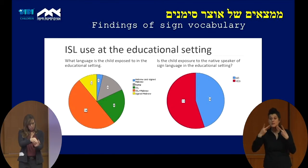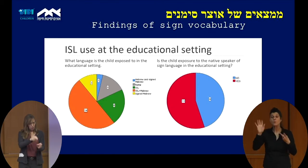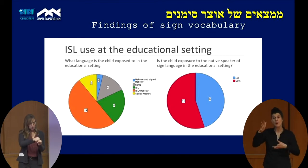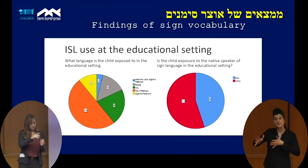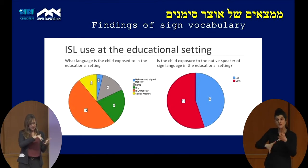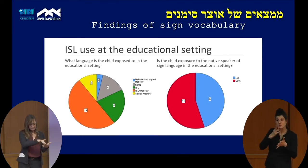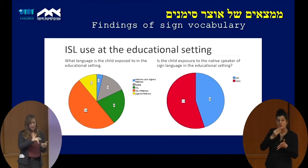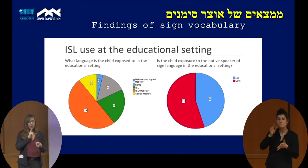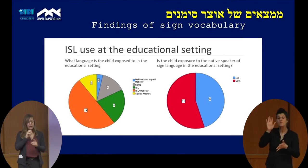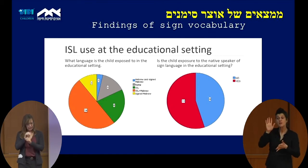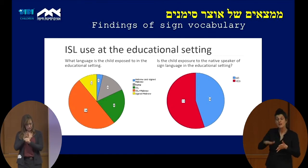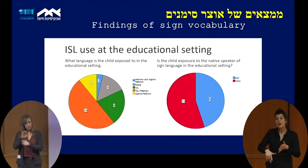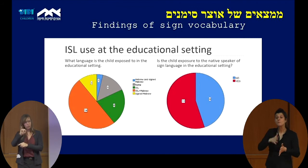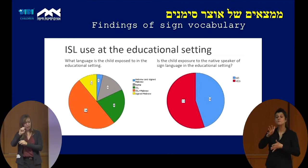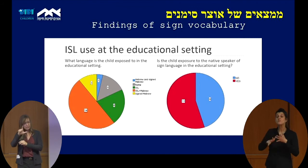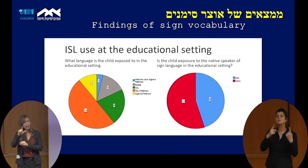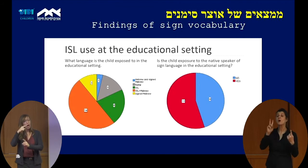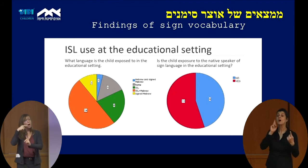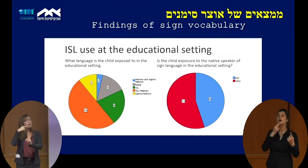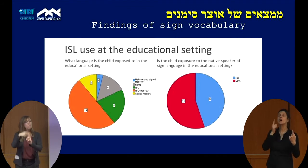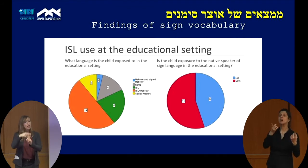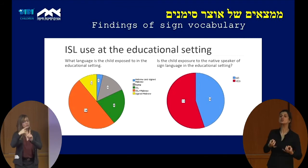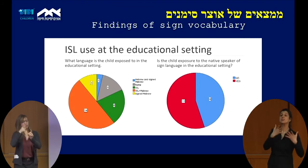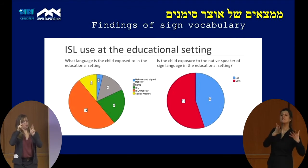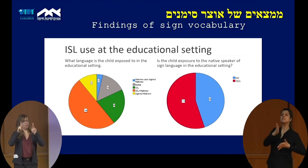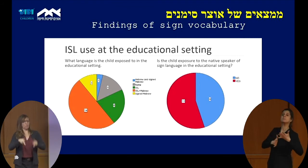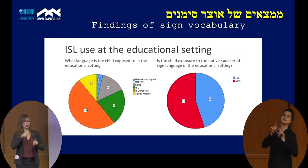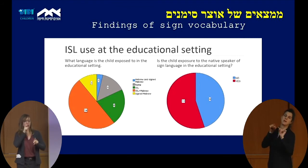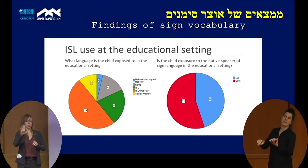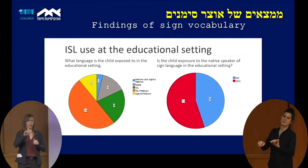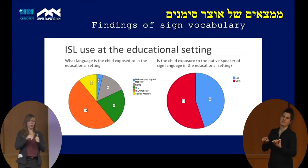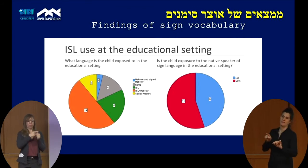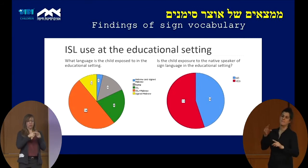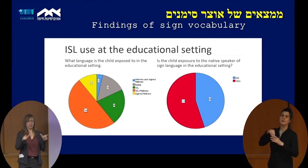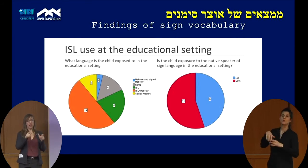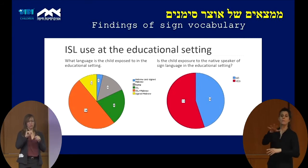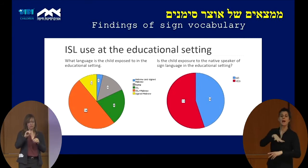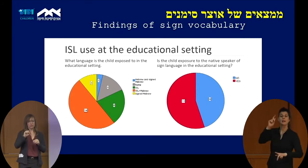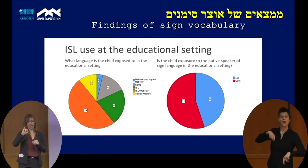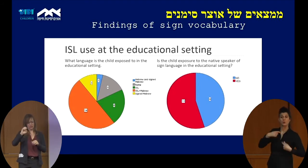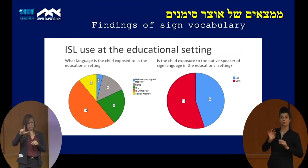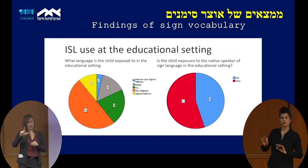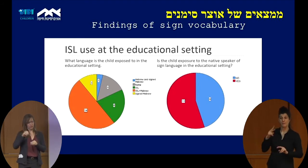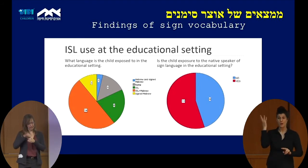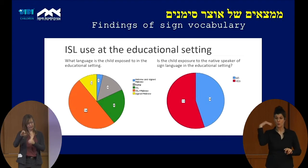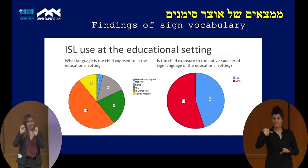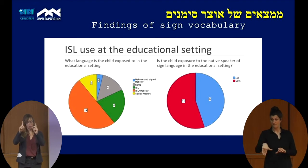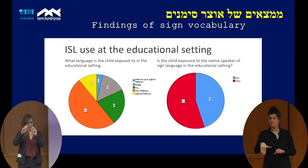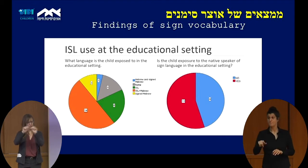but to ISL from a native ISL signer in their education system. So at least to our